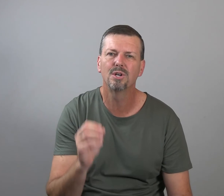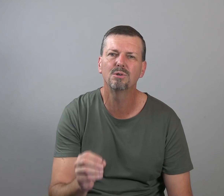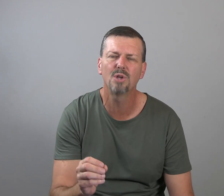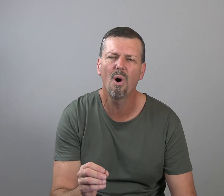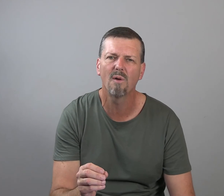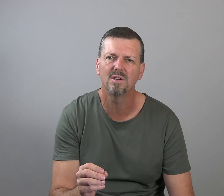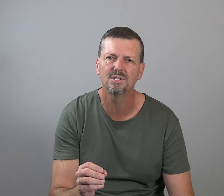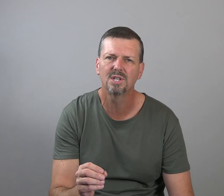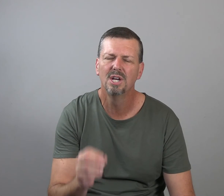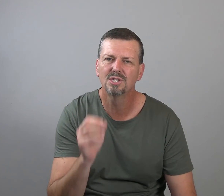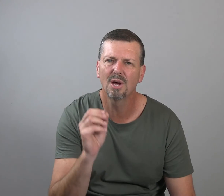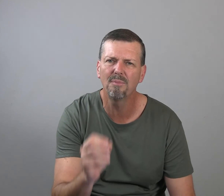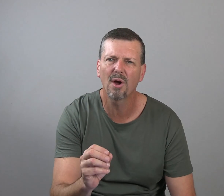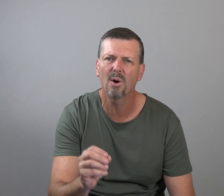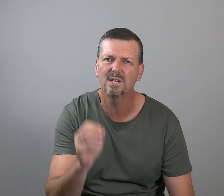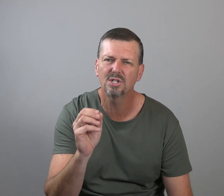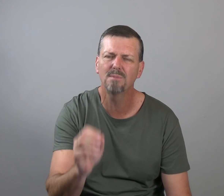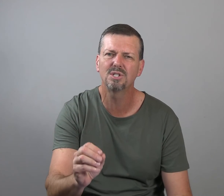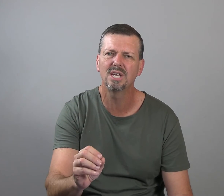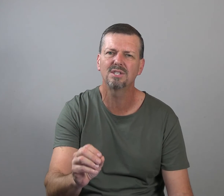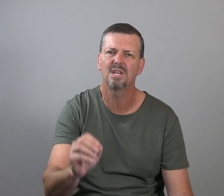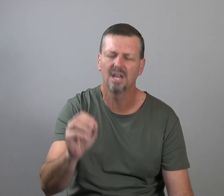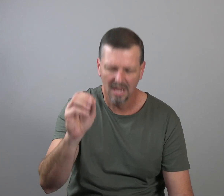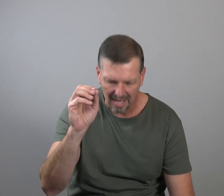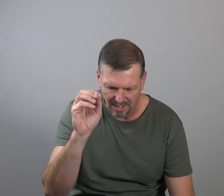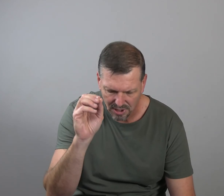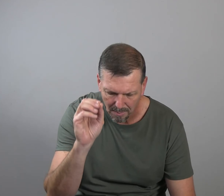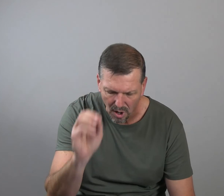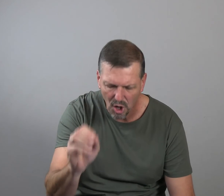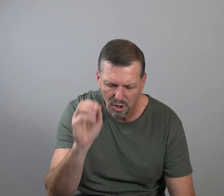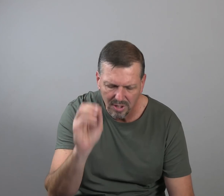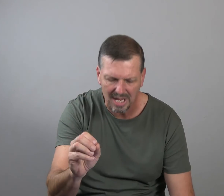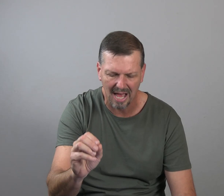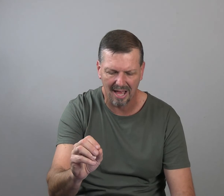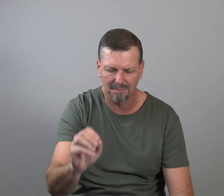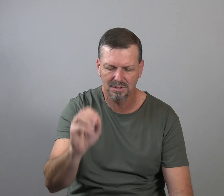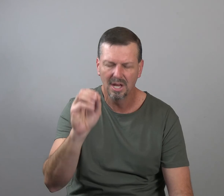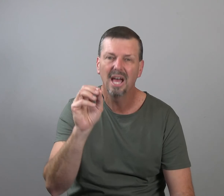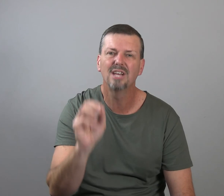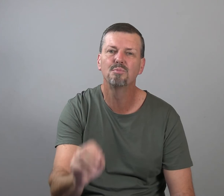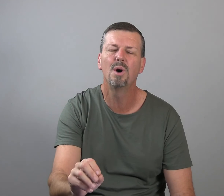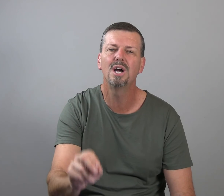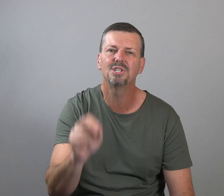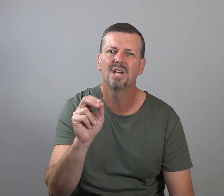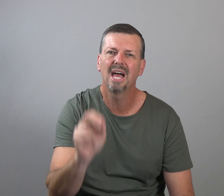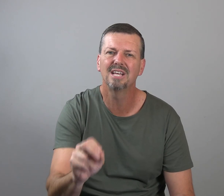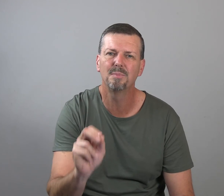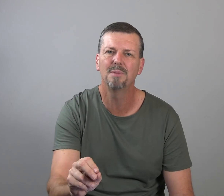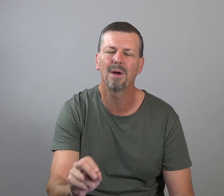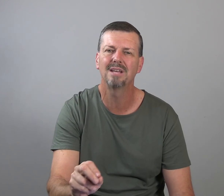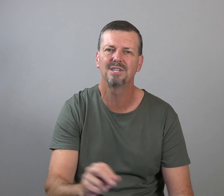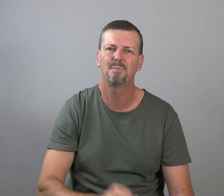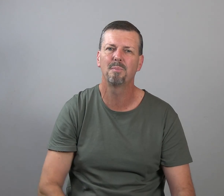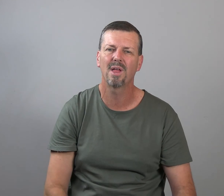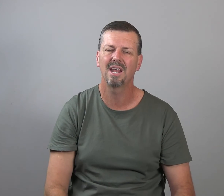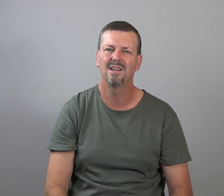produce a harvest, some 30, some 60, and some a hundred times as much as has been planted.